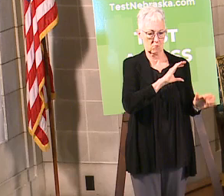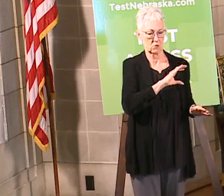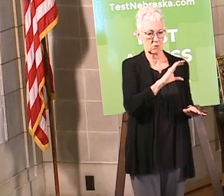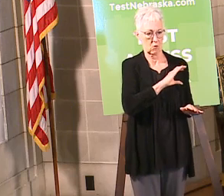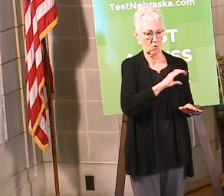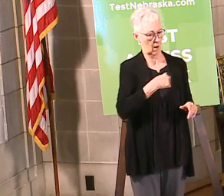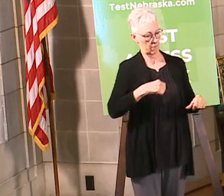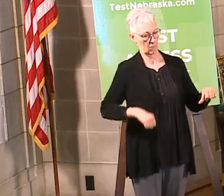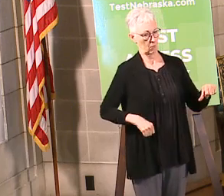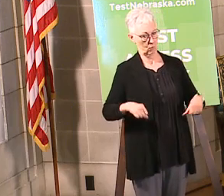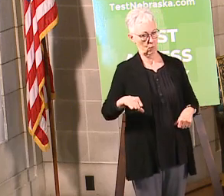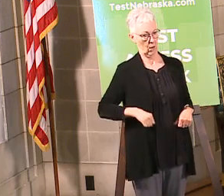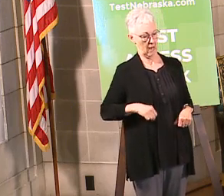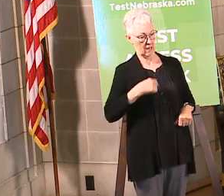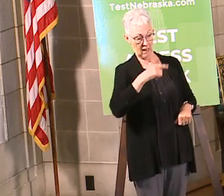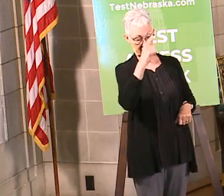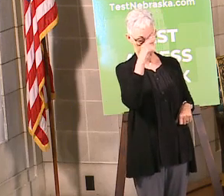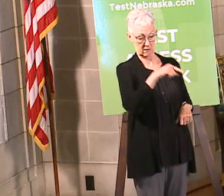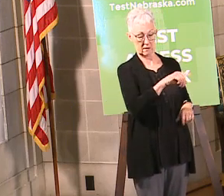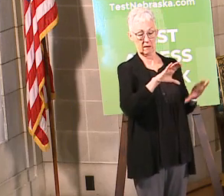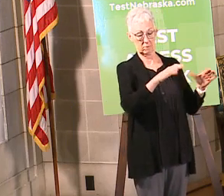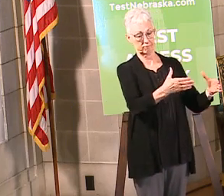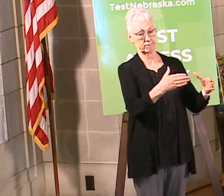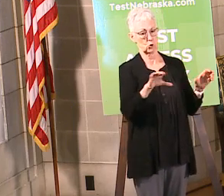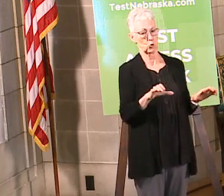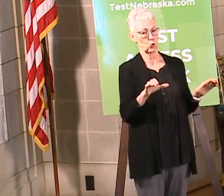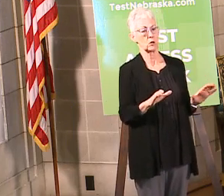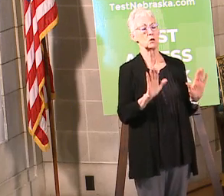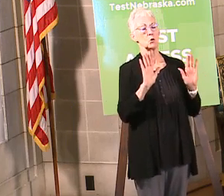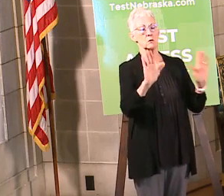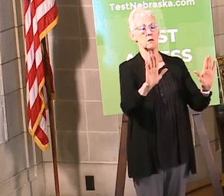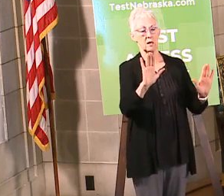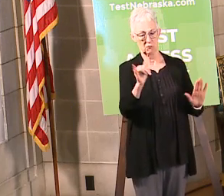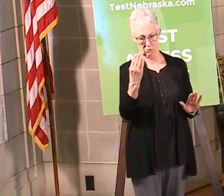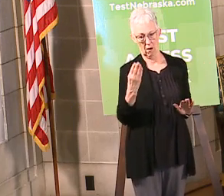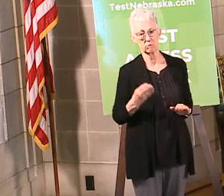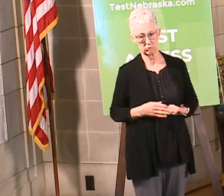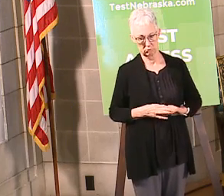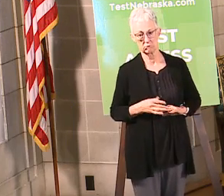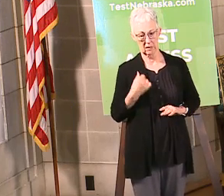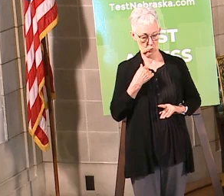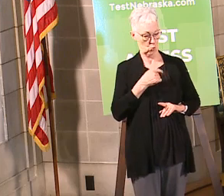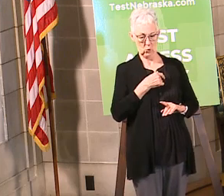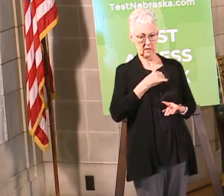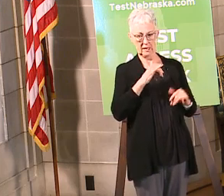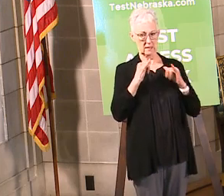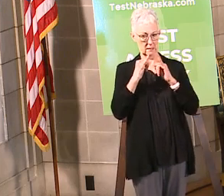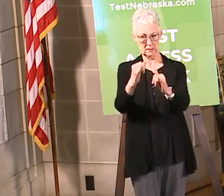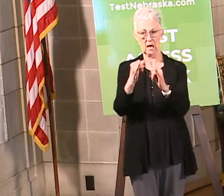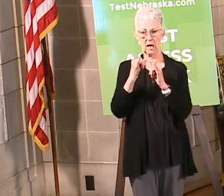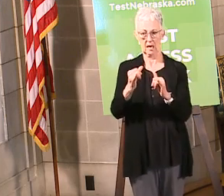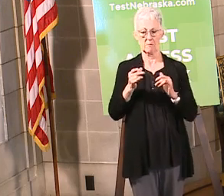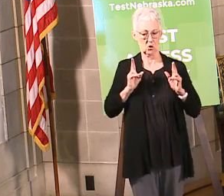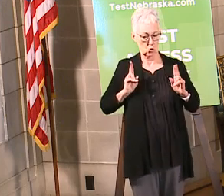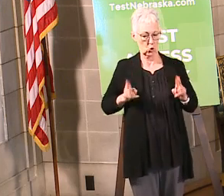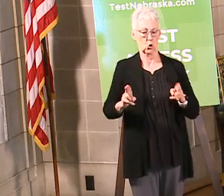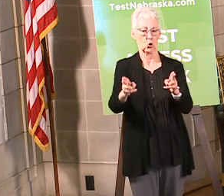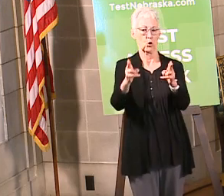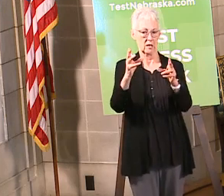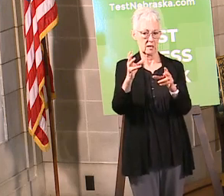on them I think they're doing a fabulous job and uh we're like you uh anxious for this thing to be over ma'am